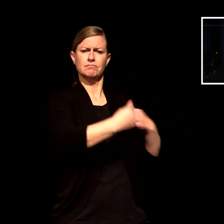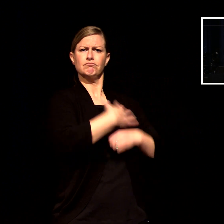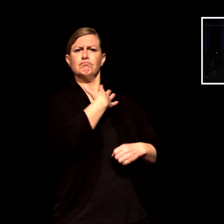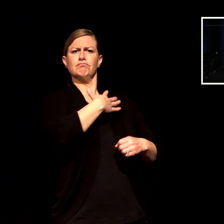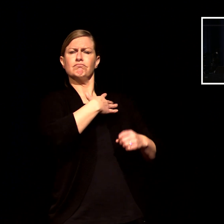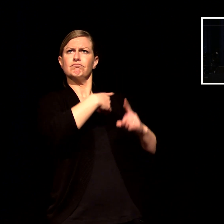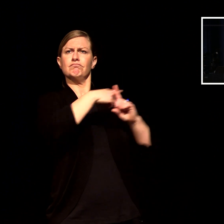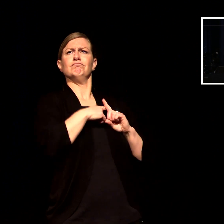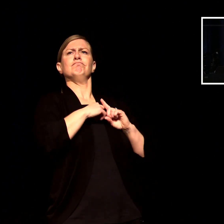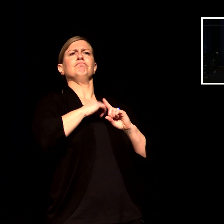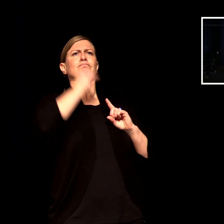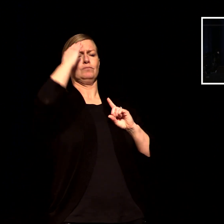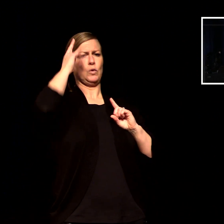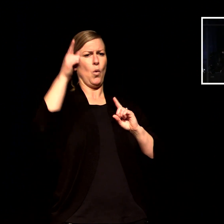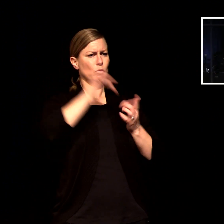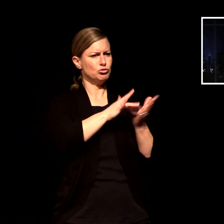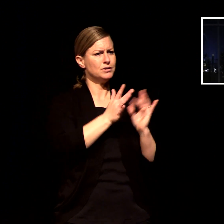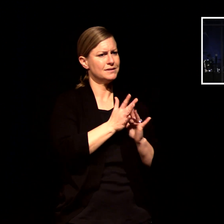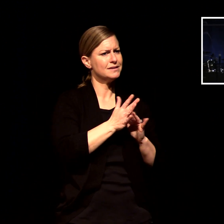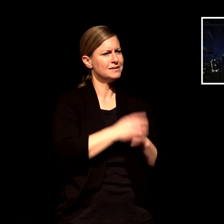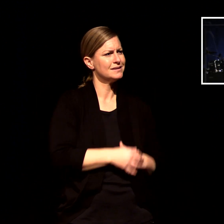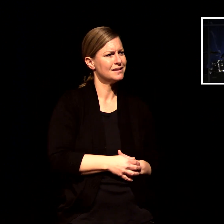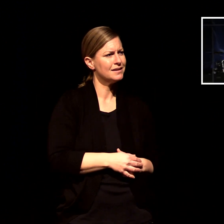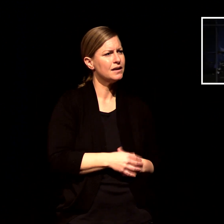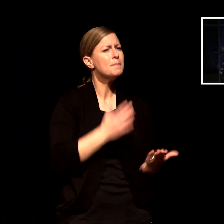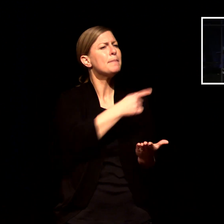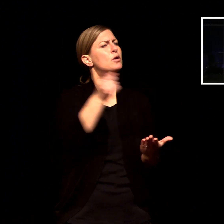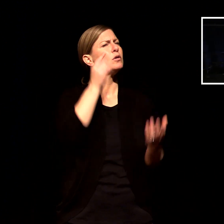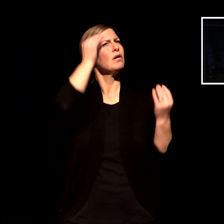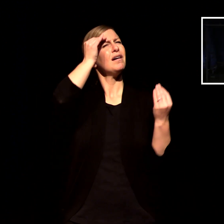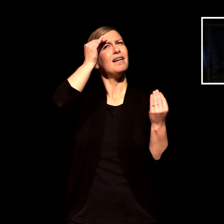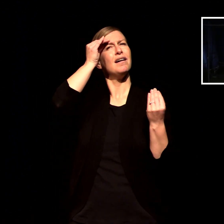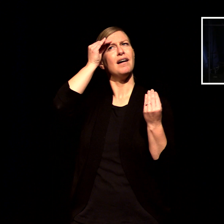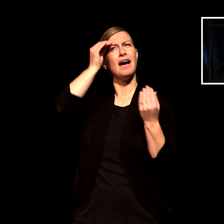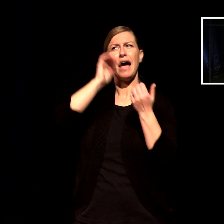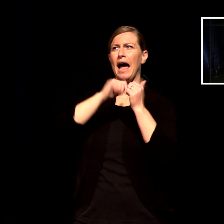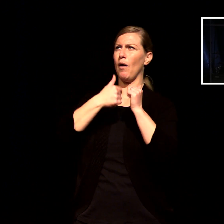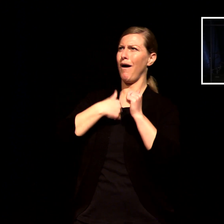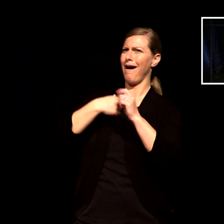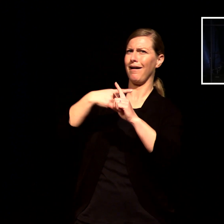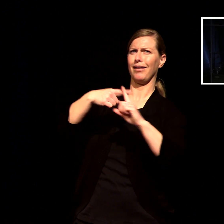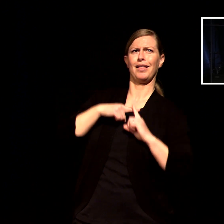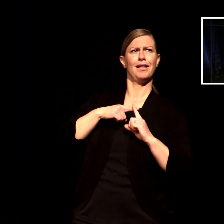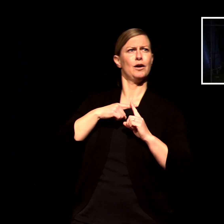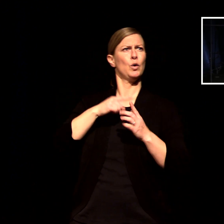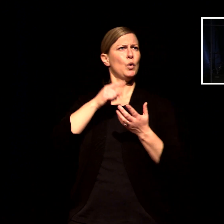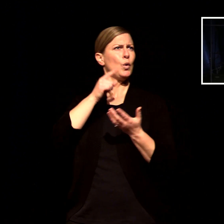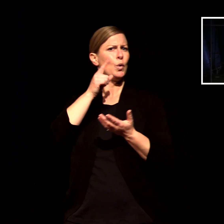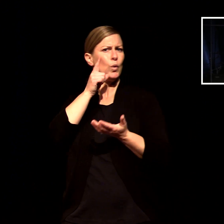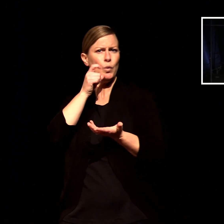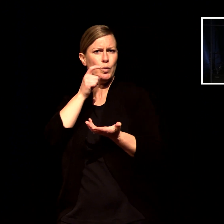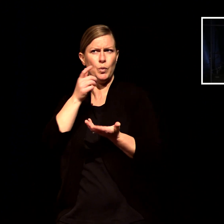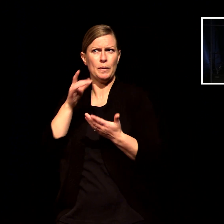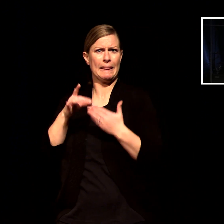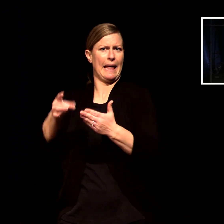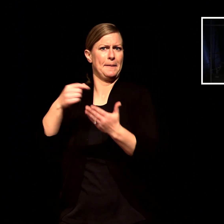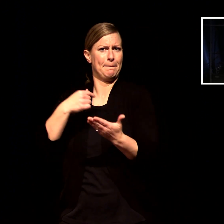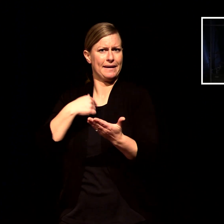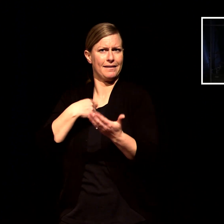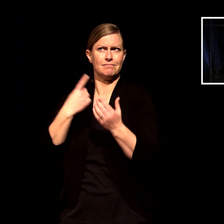write them a note of thanks you send them a text you call them you actually write it down on paper send them a note of thanks because